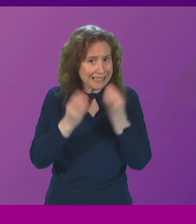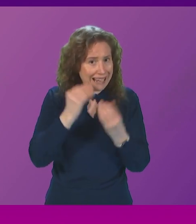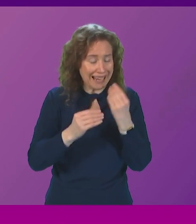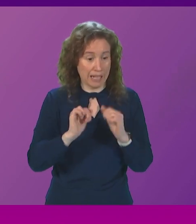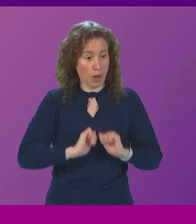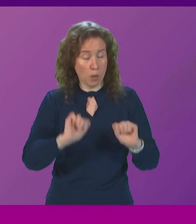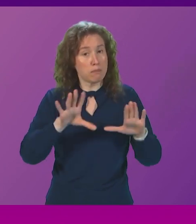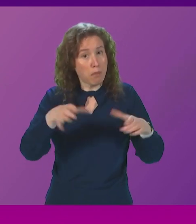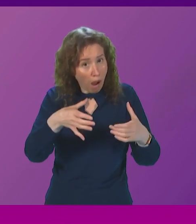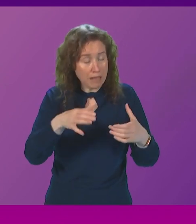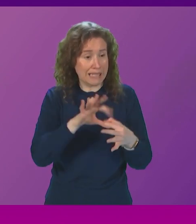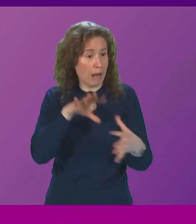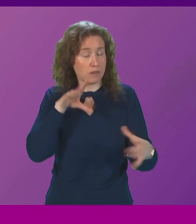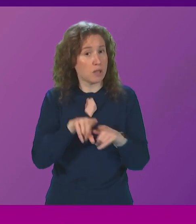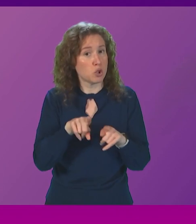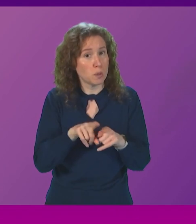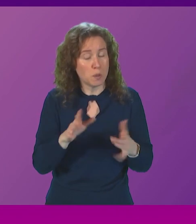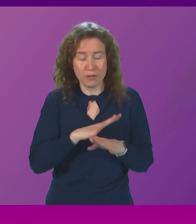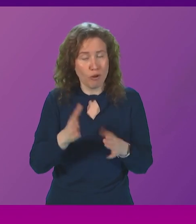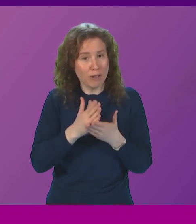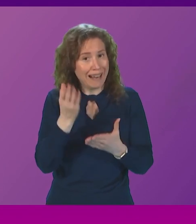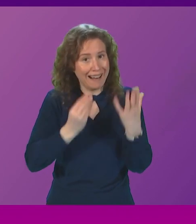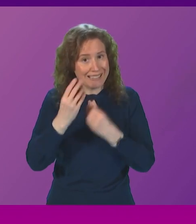members of his own party? First Minister.